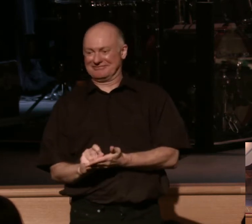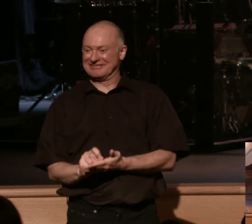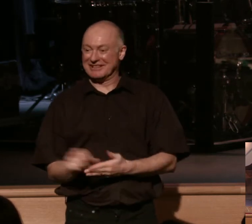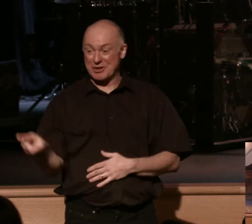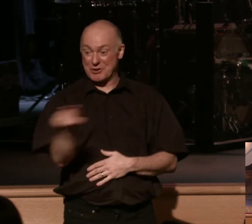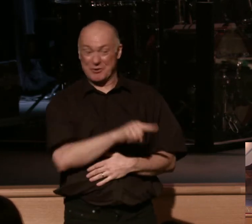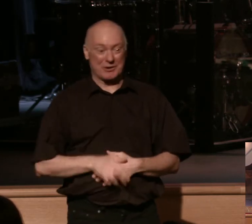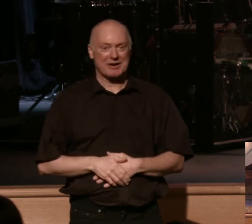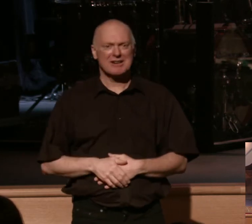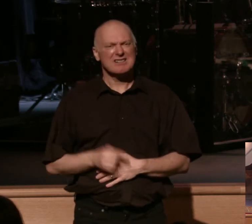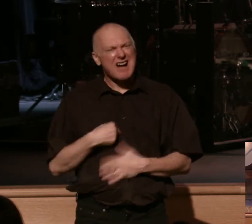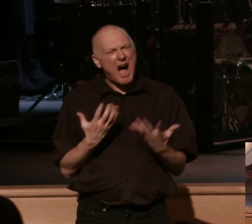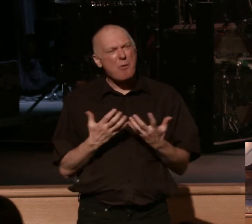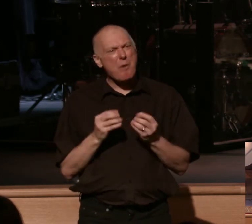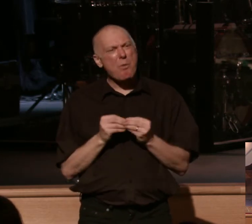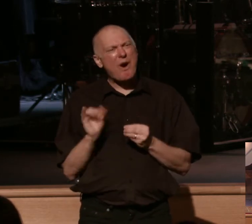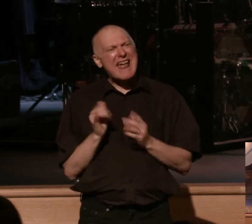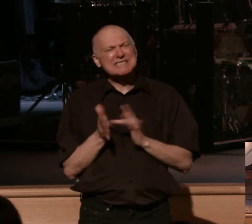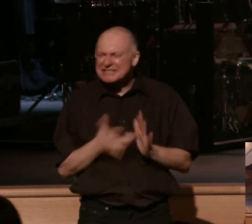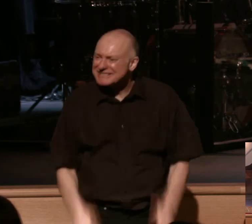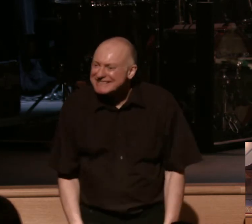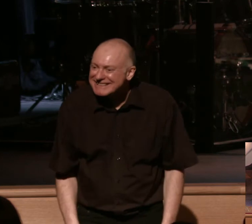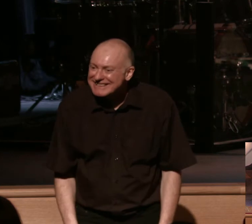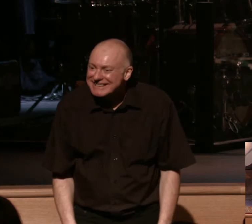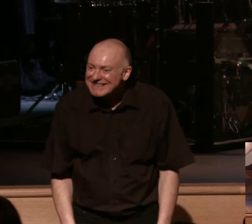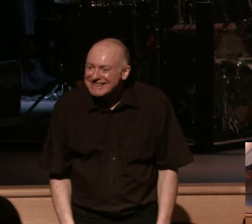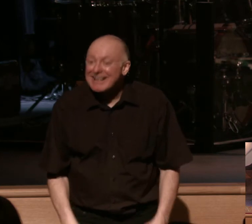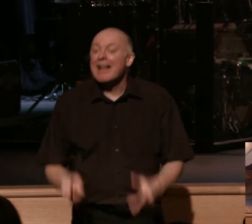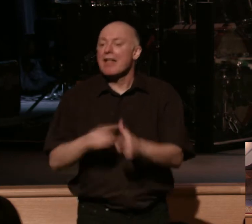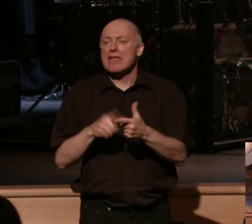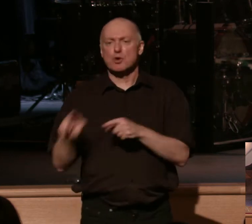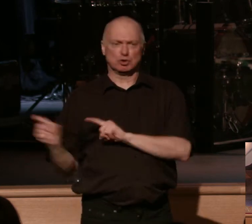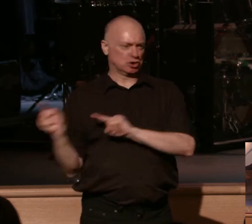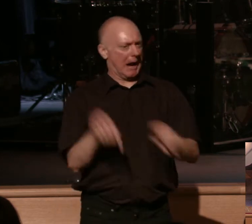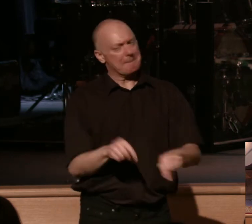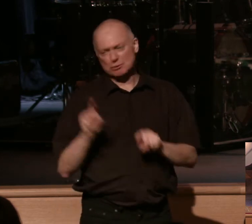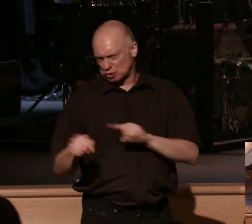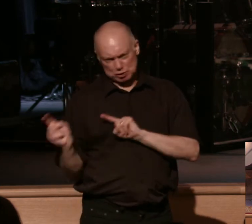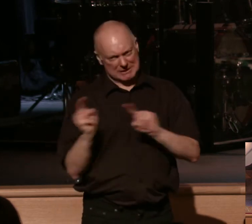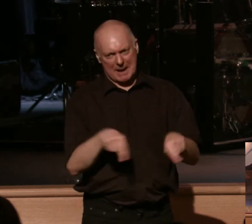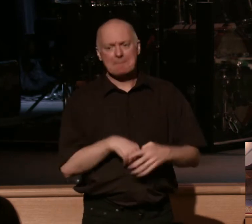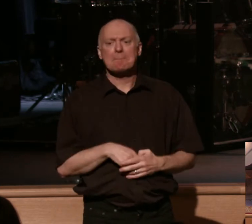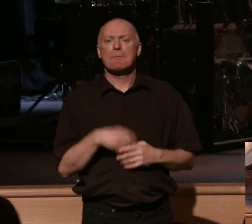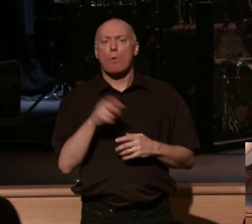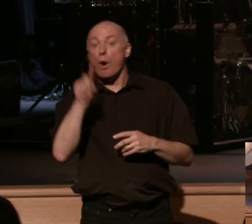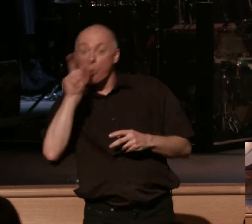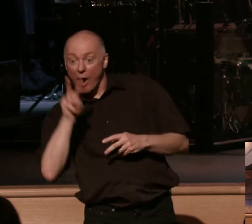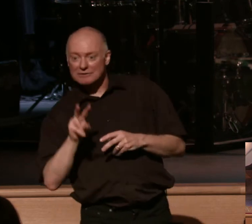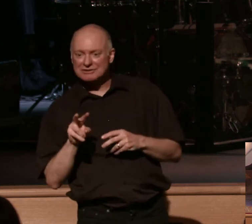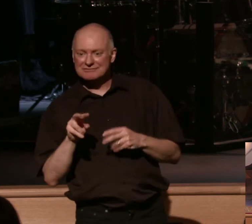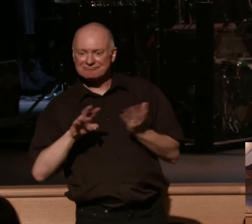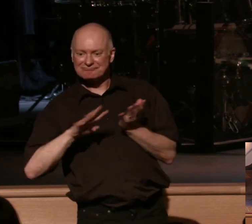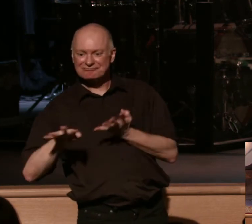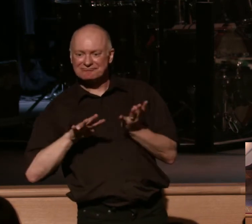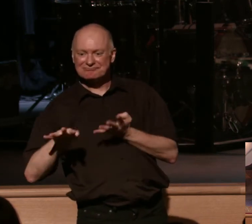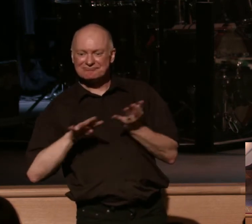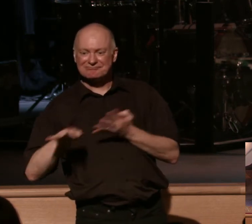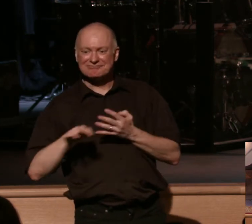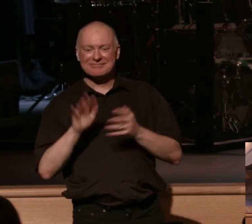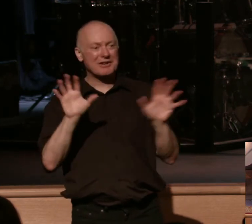is, man, I wanna become more like Jesus Christ. This then is sent for you. This is the way that this happens is my soul's longing for